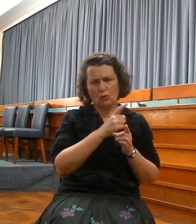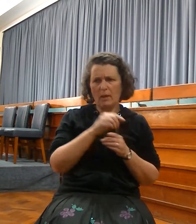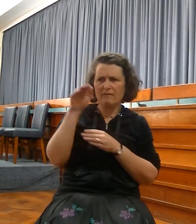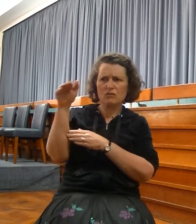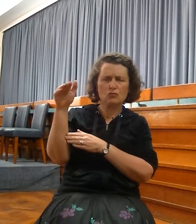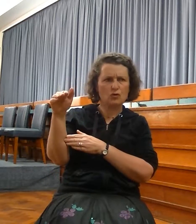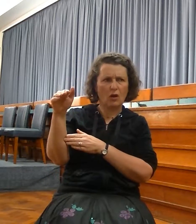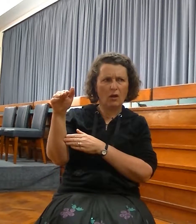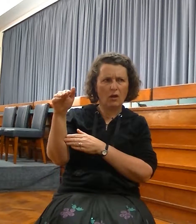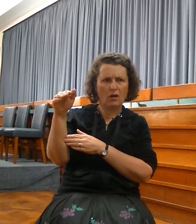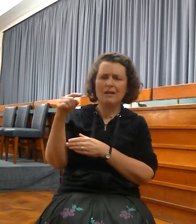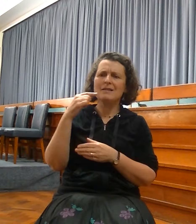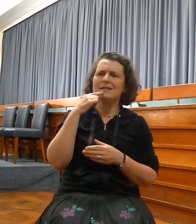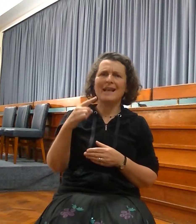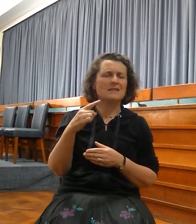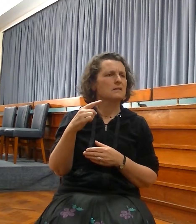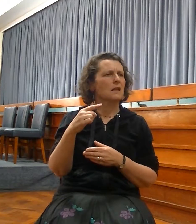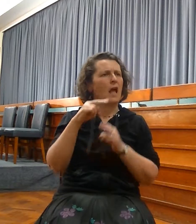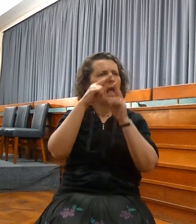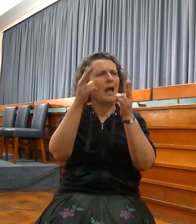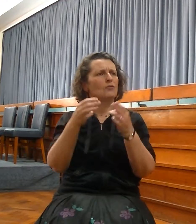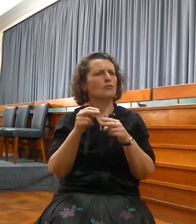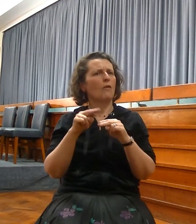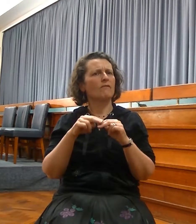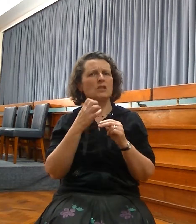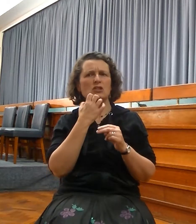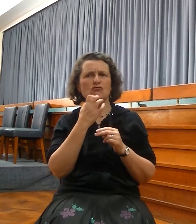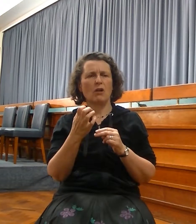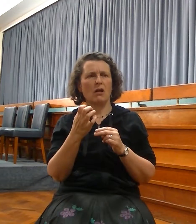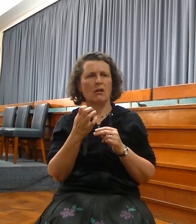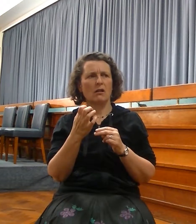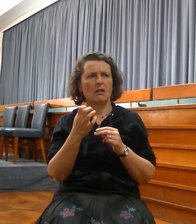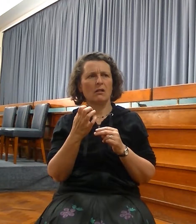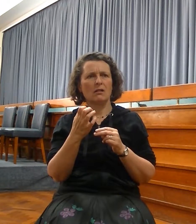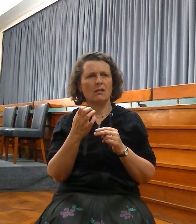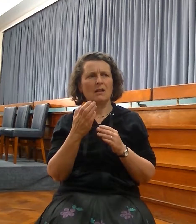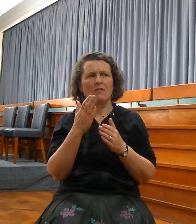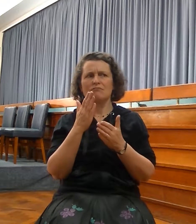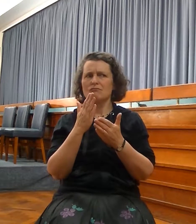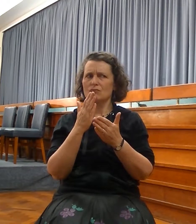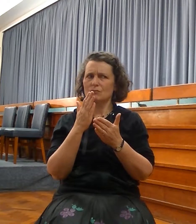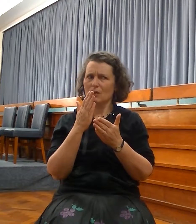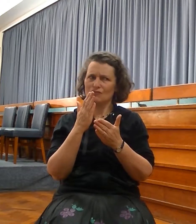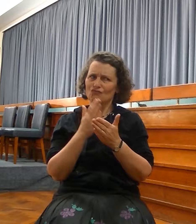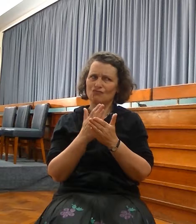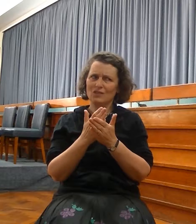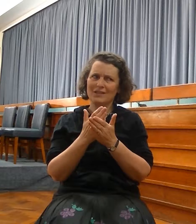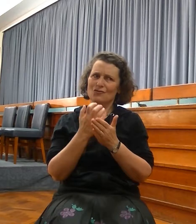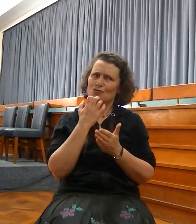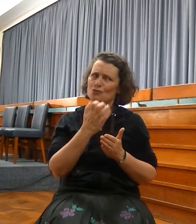But it isn't the house of Israel, is it? It's the Jewish Gentile church of Christ. Jews and Gentiles.